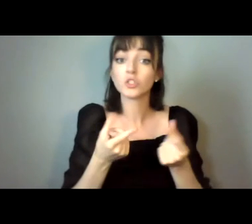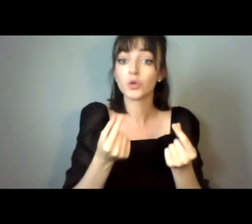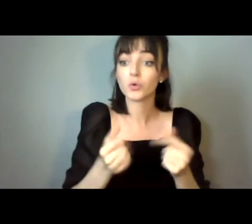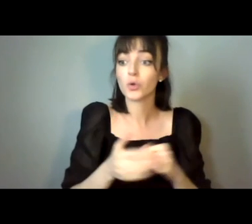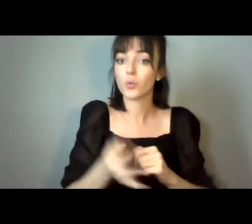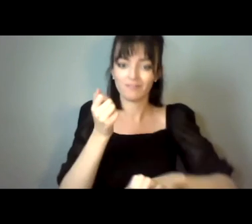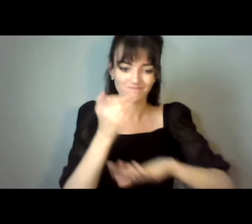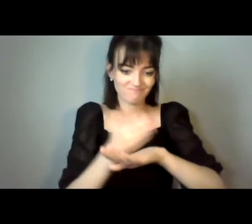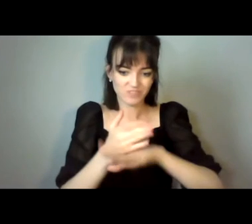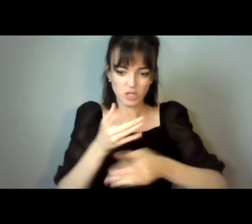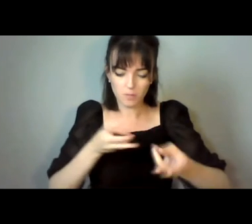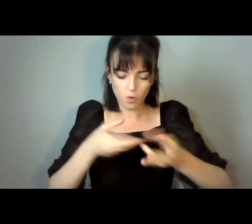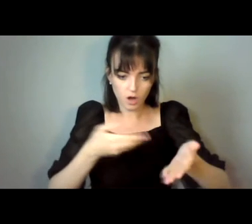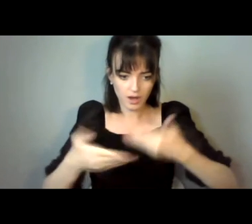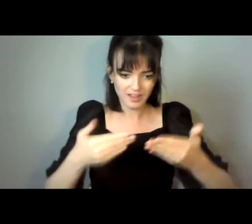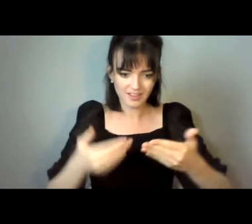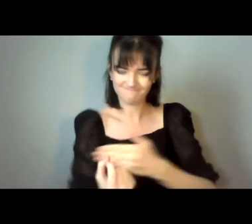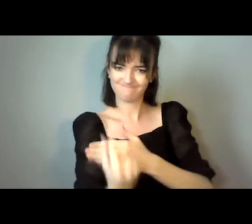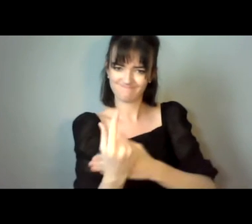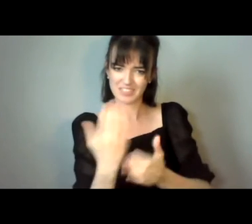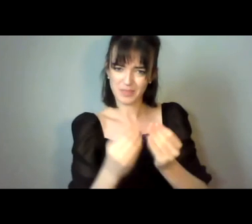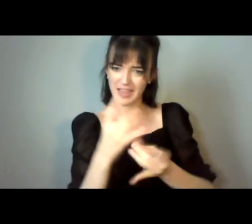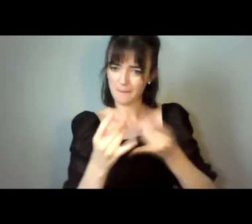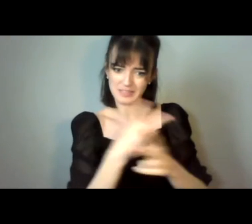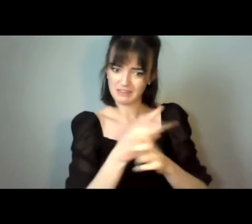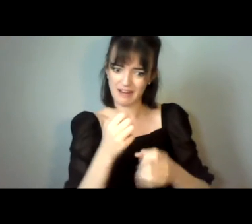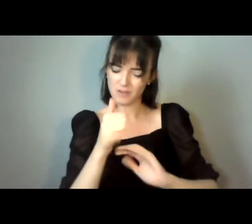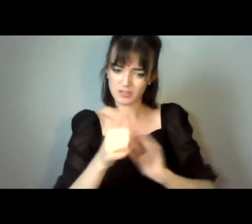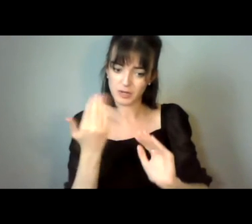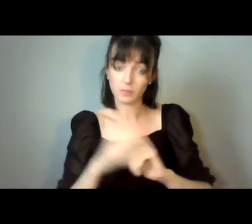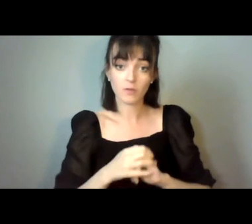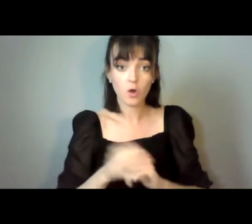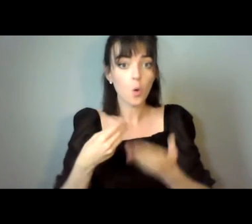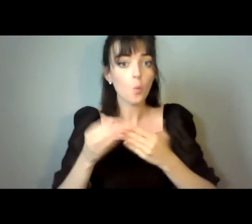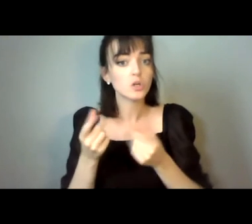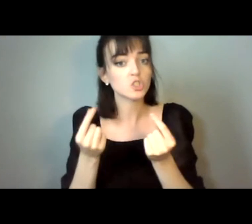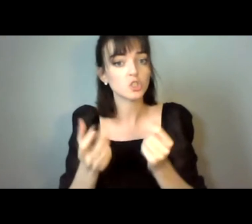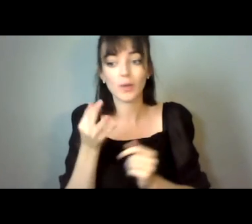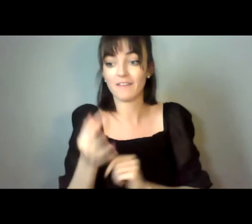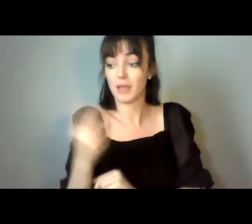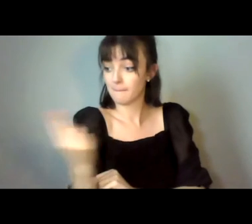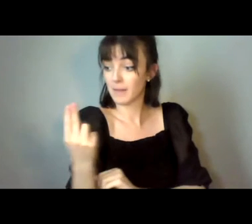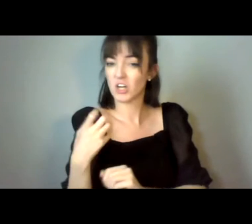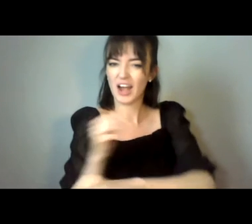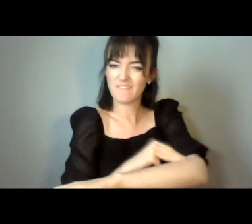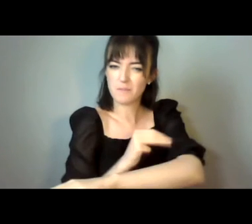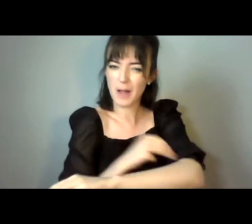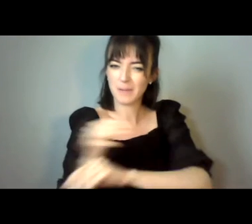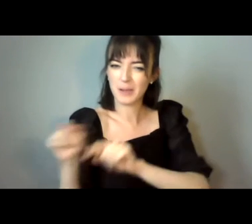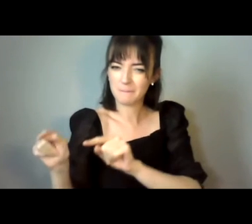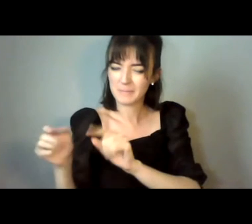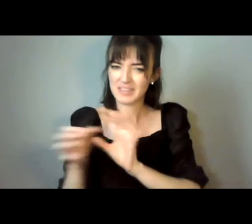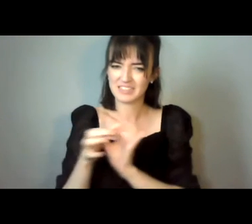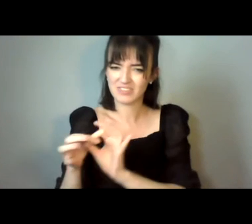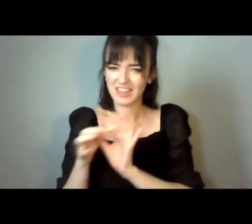job with a situation you've never been faced with before? What do you do when you have a relationship issue that you feel too close to and